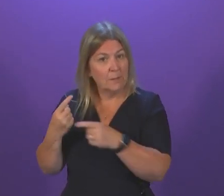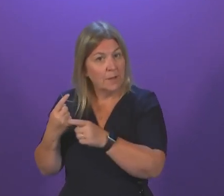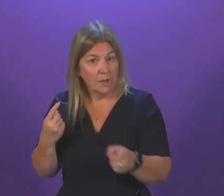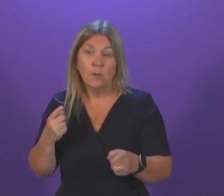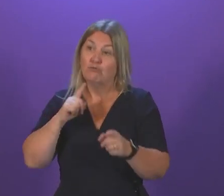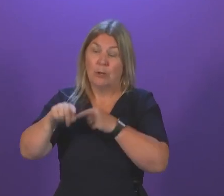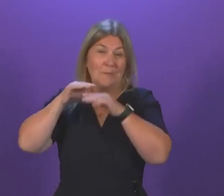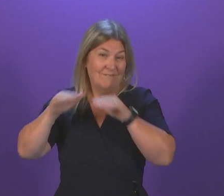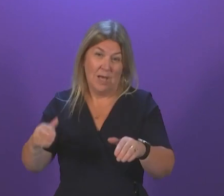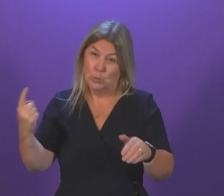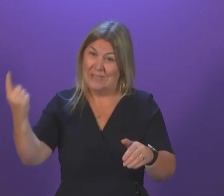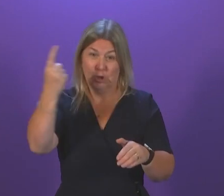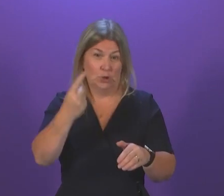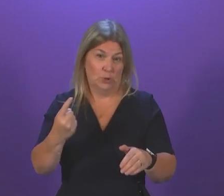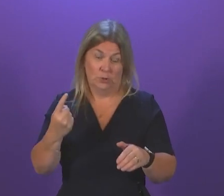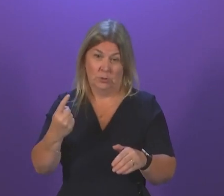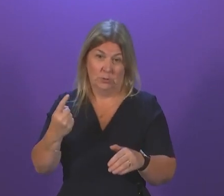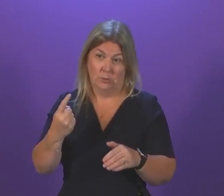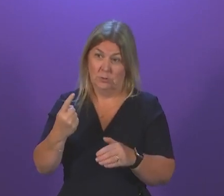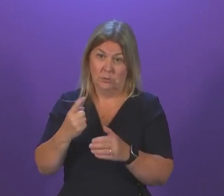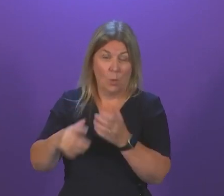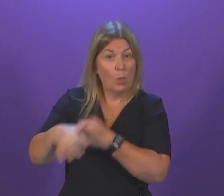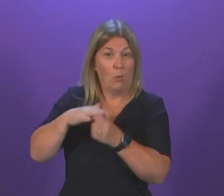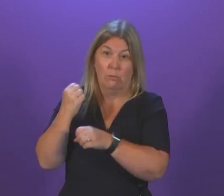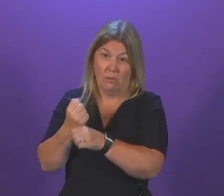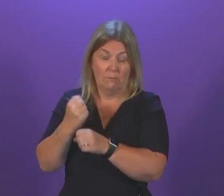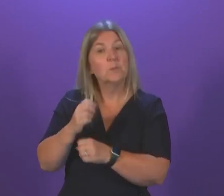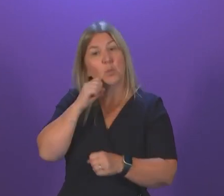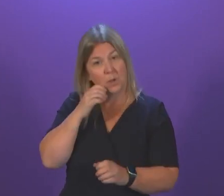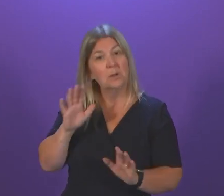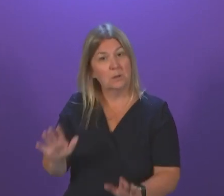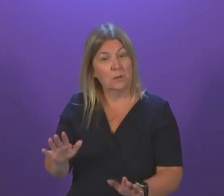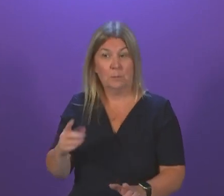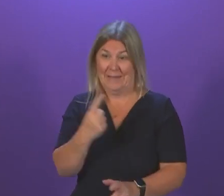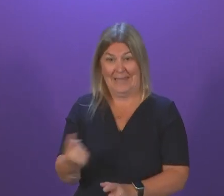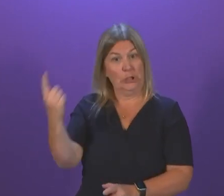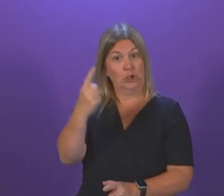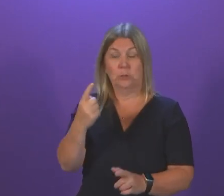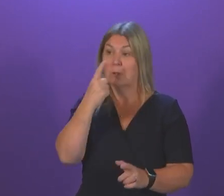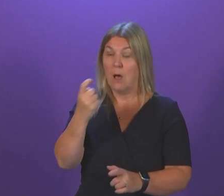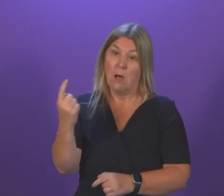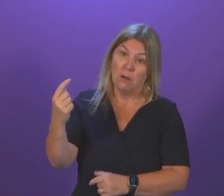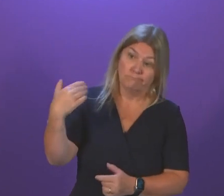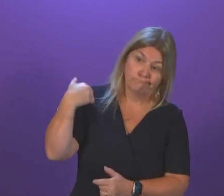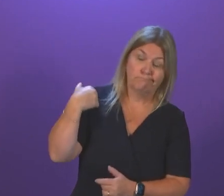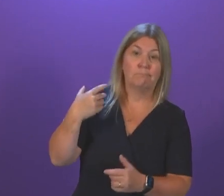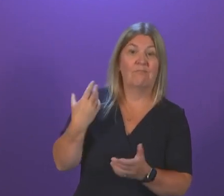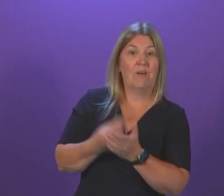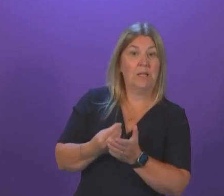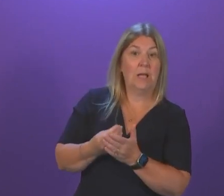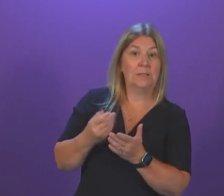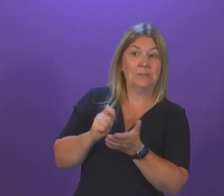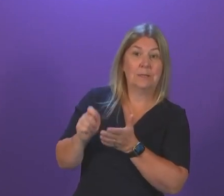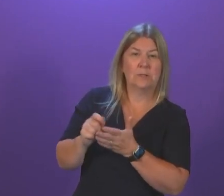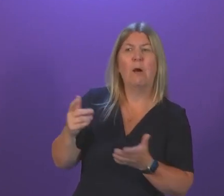possibly can be and of course any member and indeed any party has the ability to come to the finance secretary and ask where